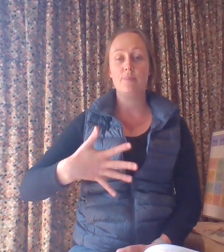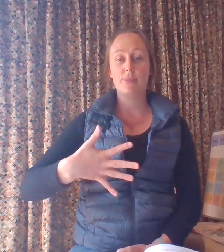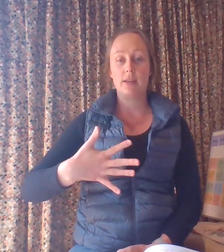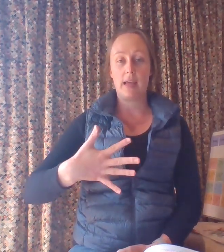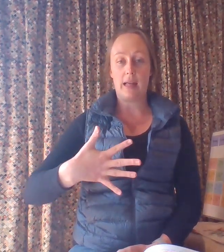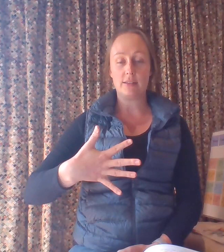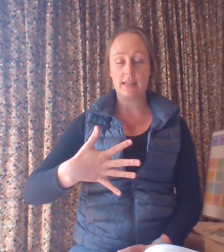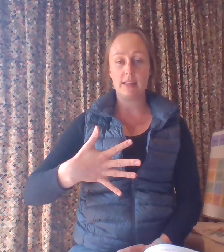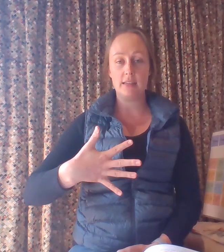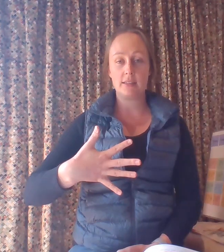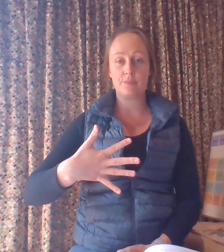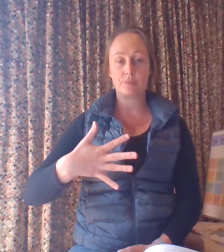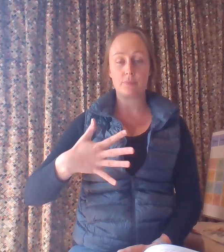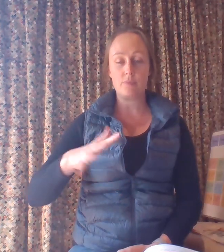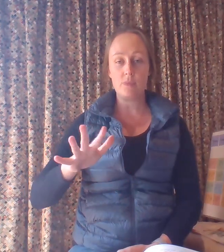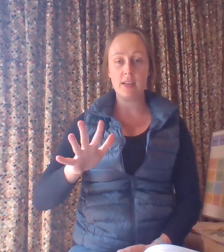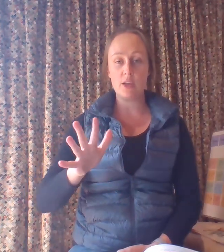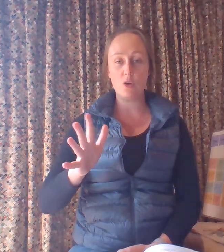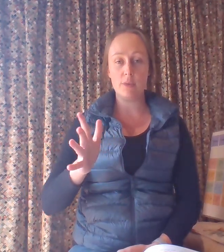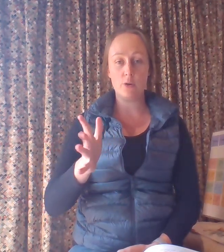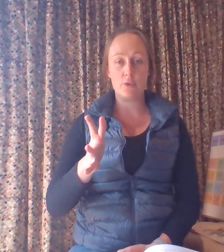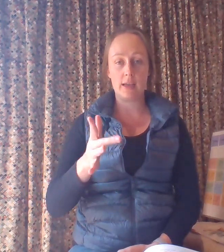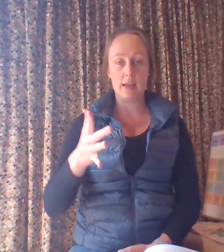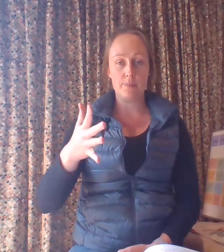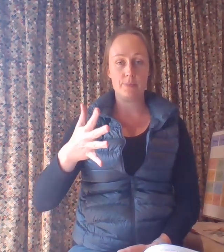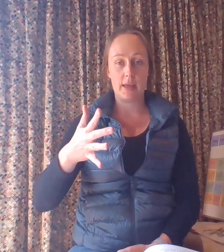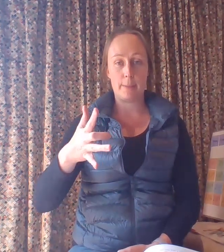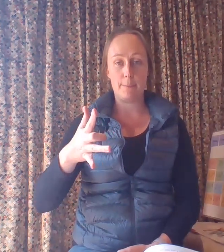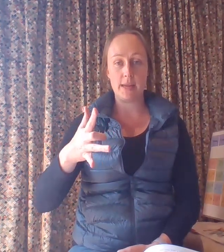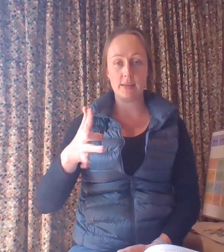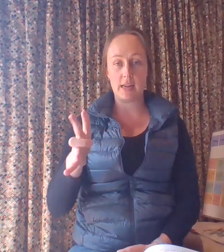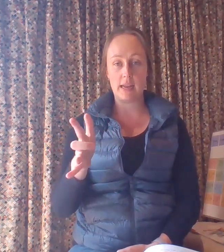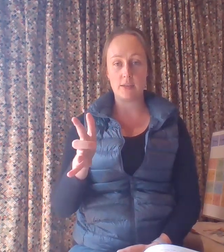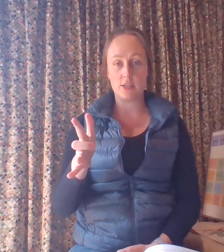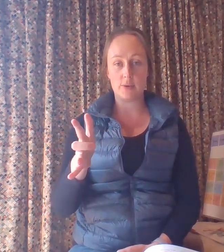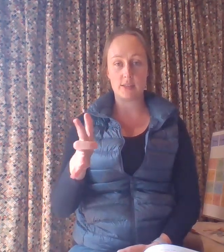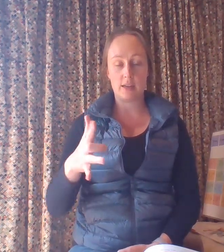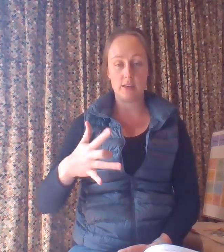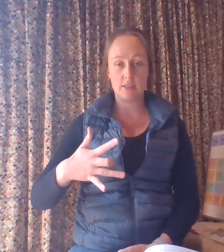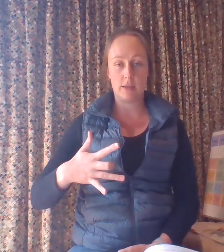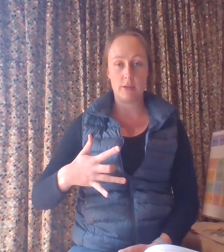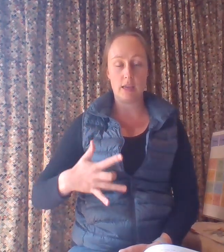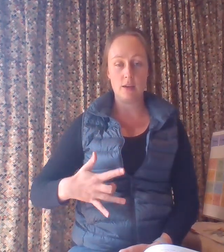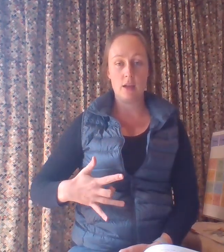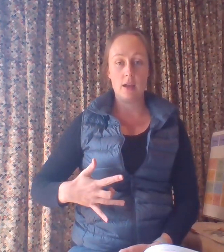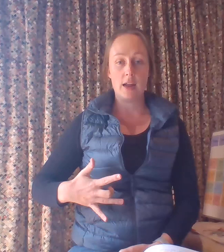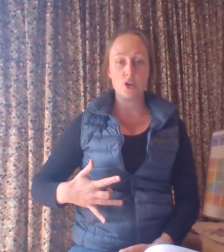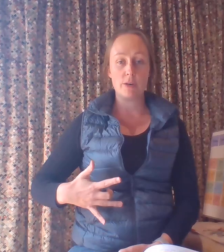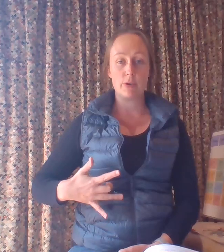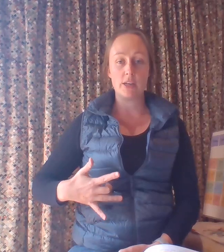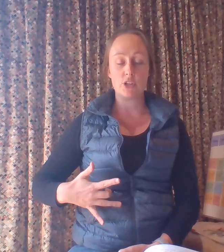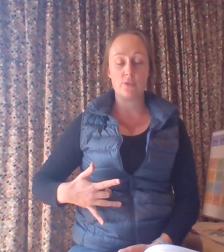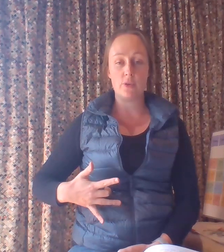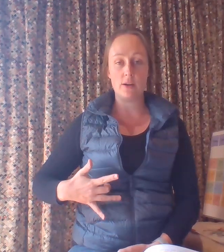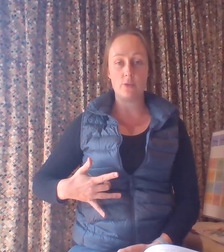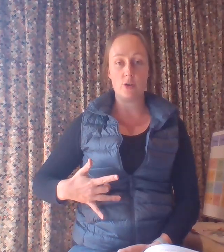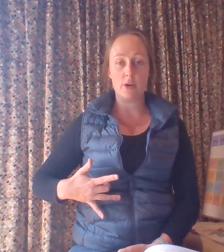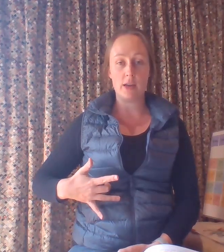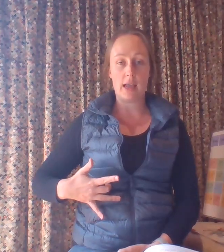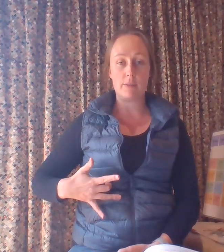out like this and get your middle finger and bend it in so it's coming in and you're going to bring it to the front of your body and